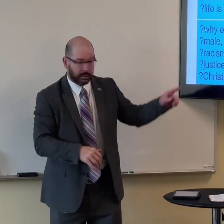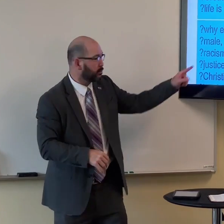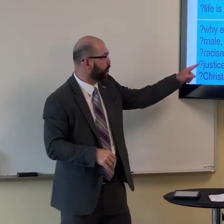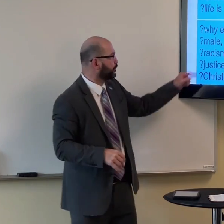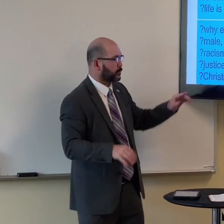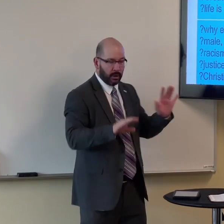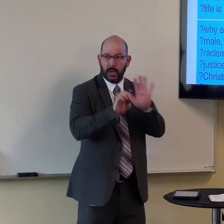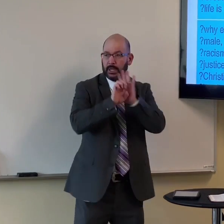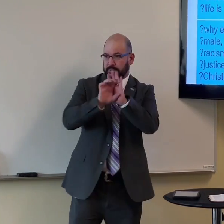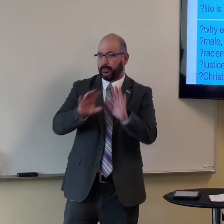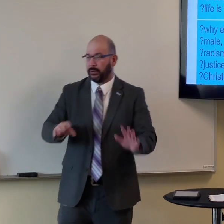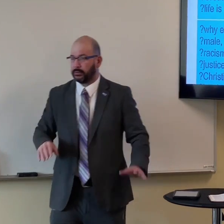Do we understand that?